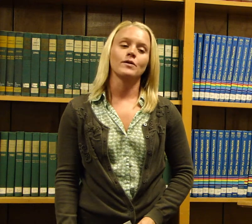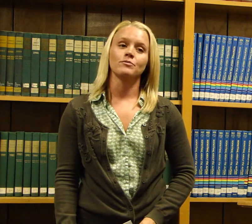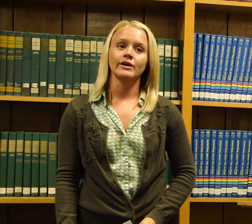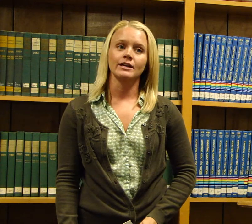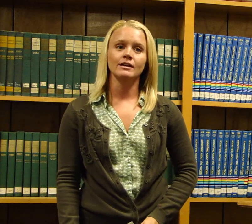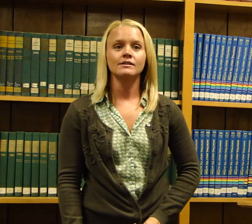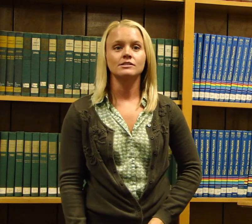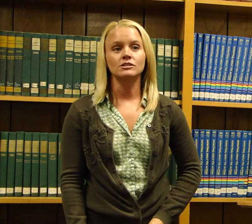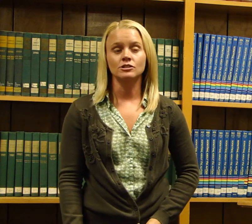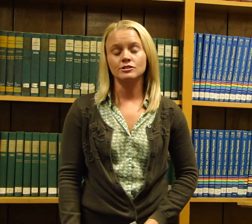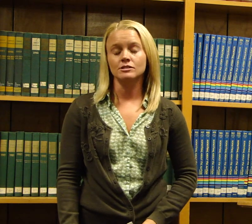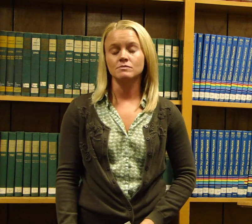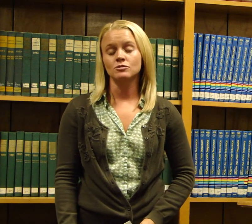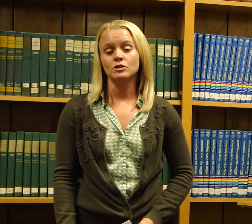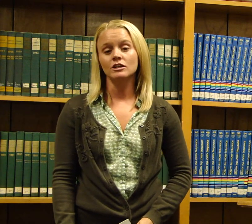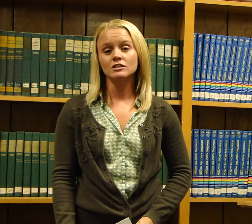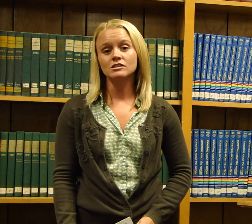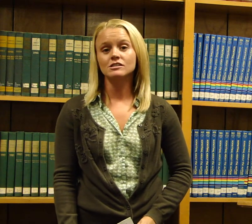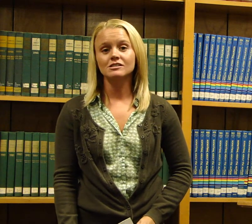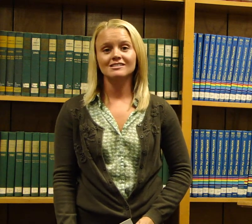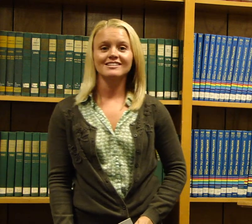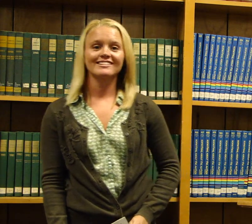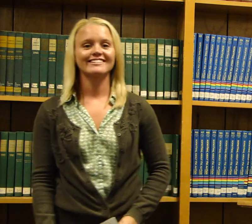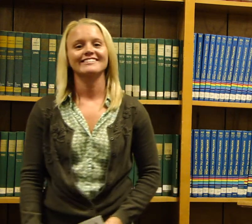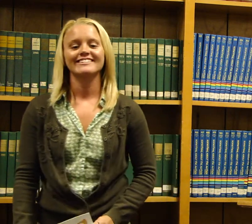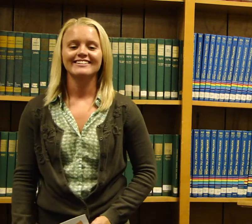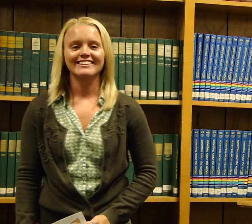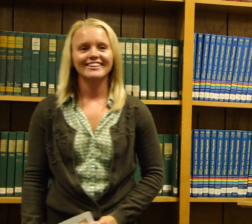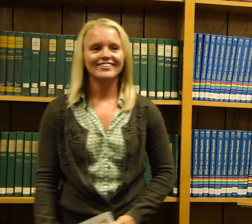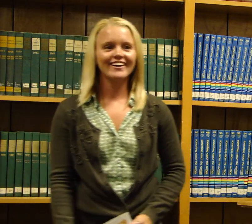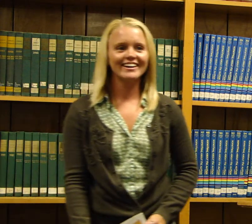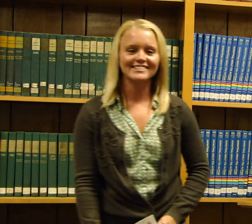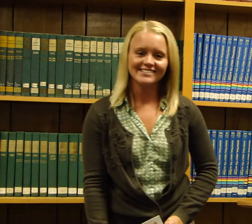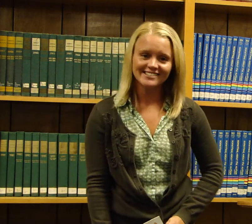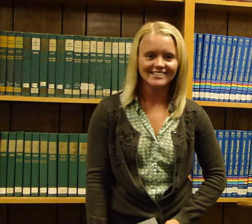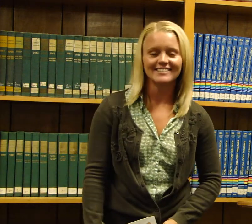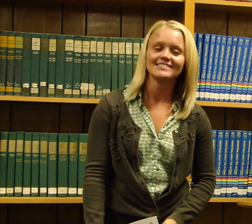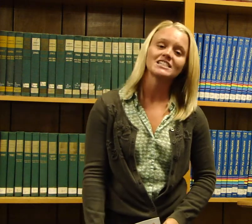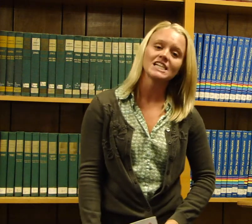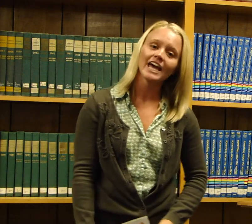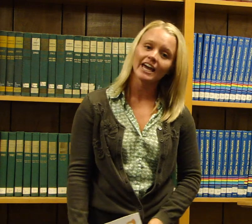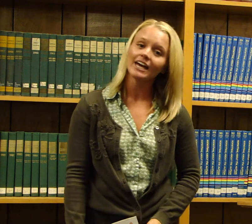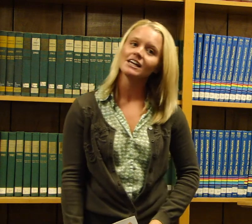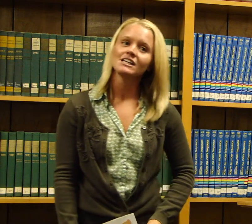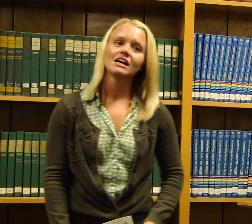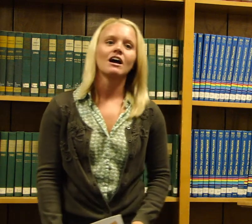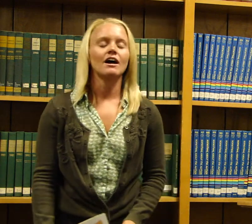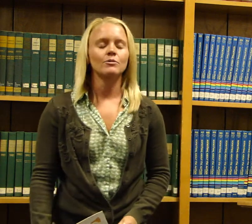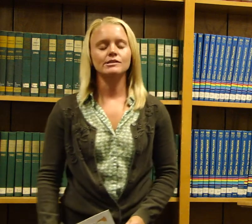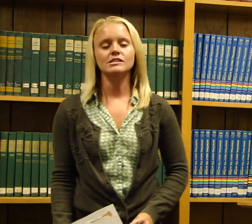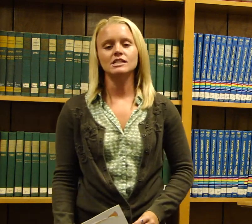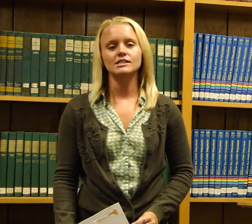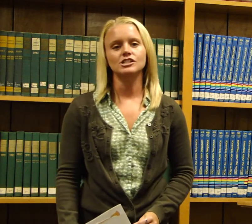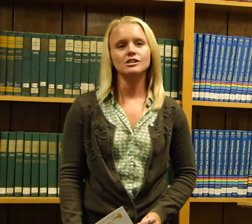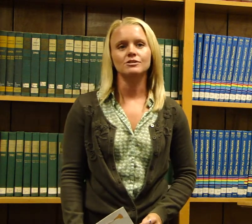we ready to learn some new words? Great! Because today I want to teach you